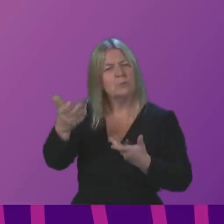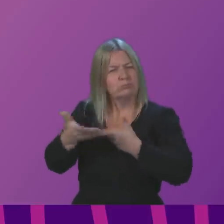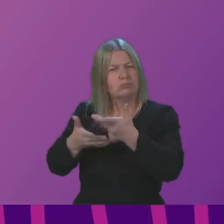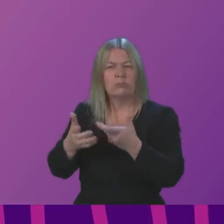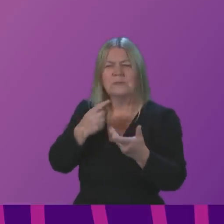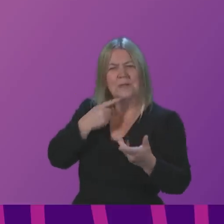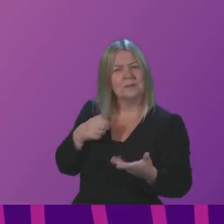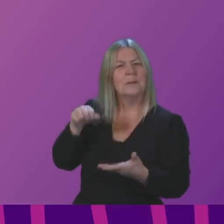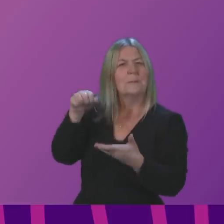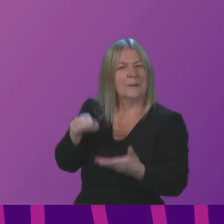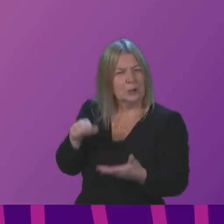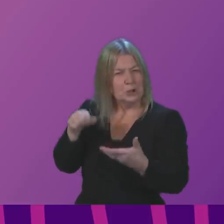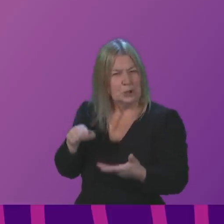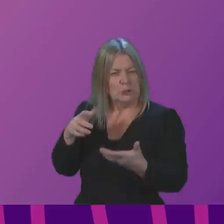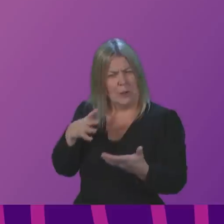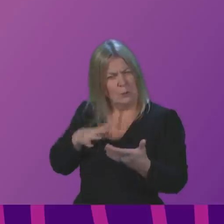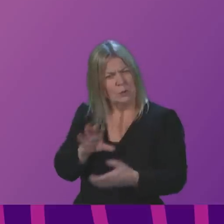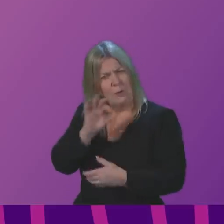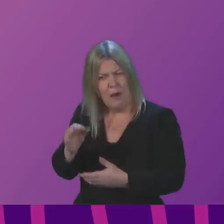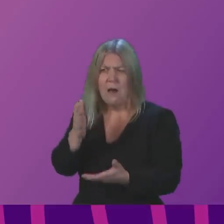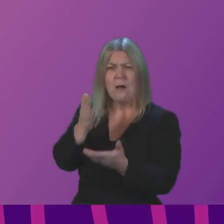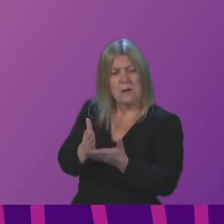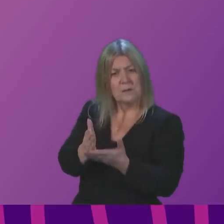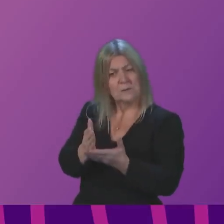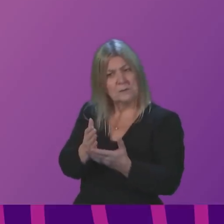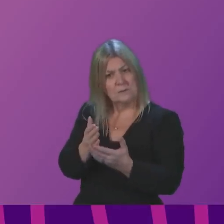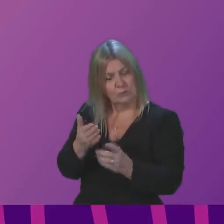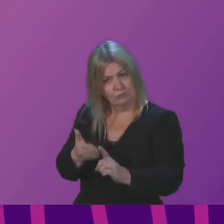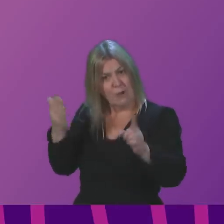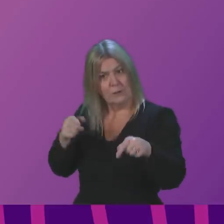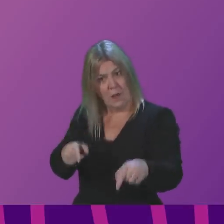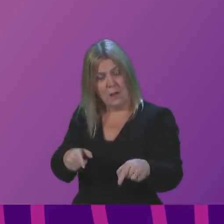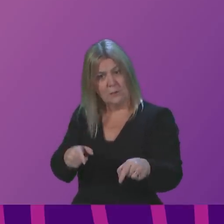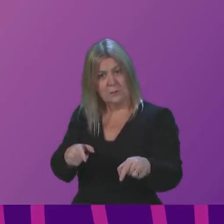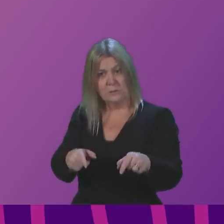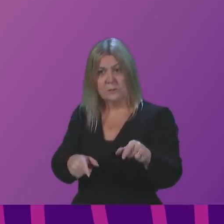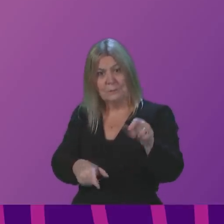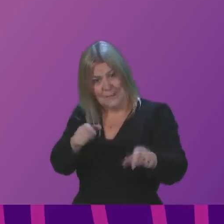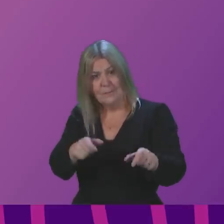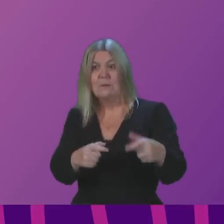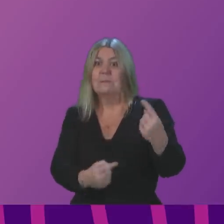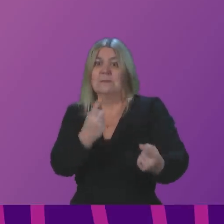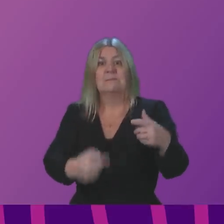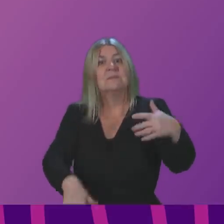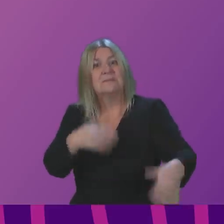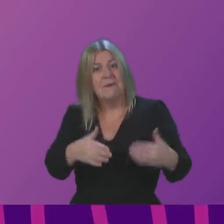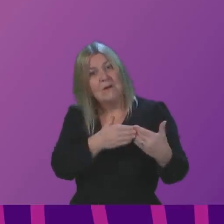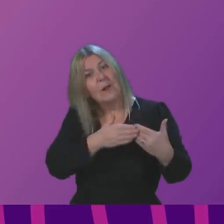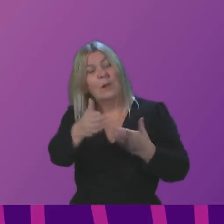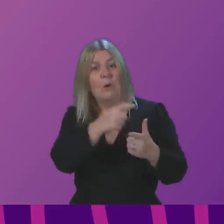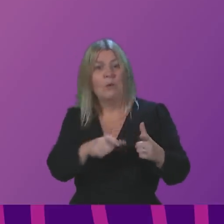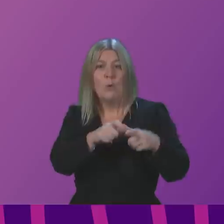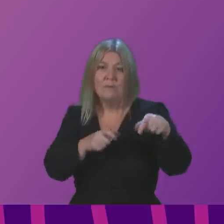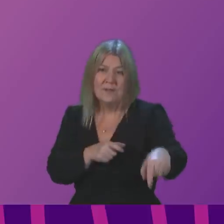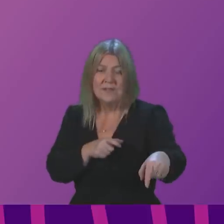ask the First Minister, does she recognise the plight of long COVID sufferers? That her government's response has so far been unequal to the